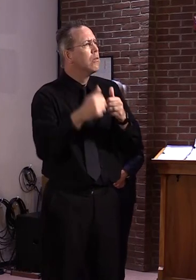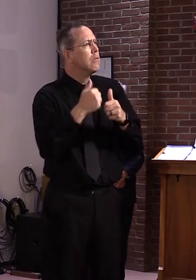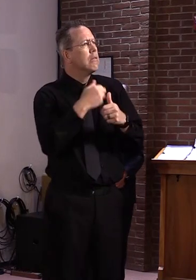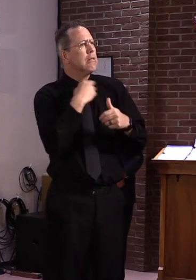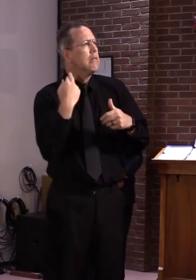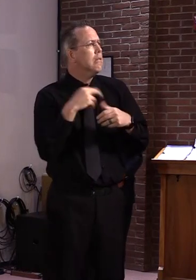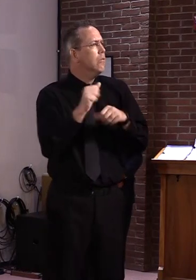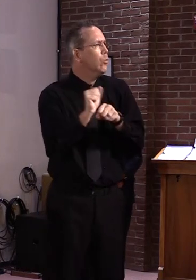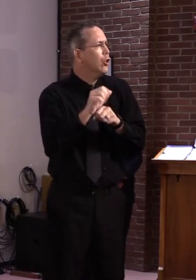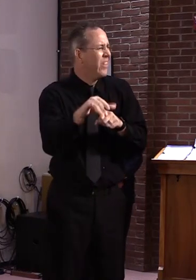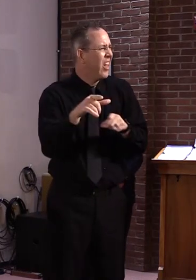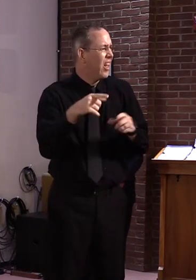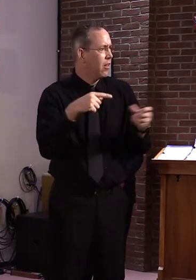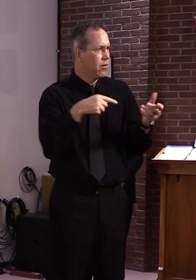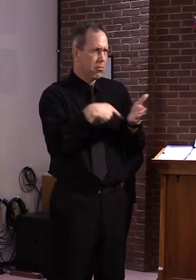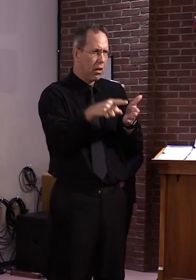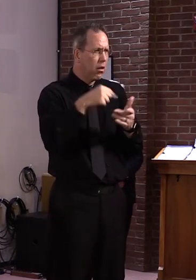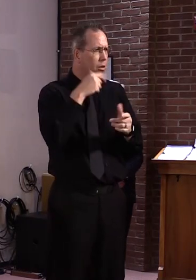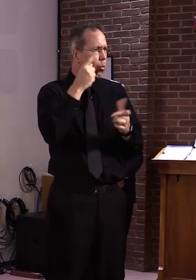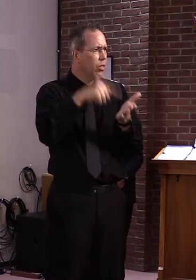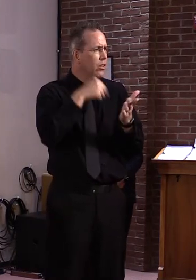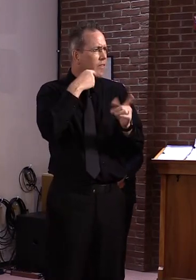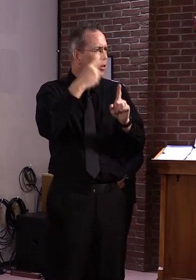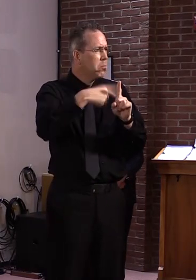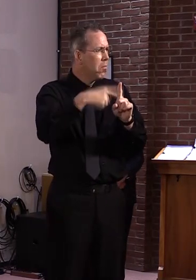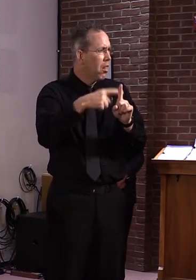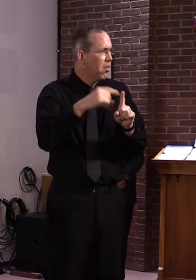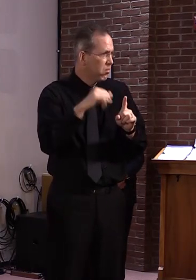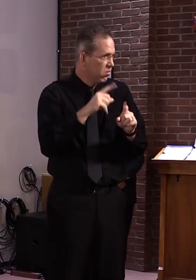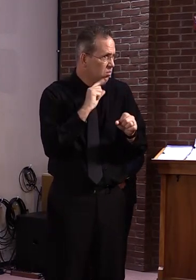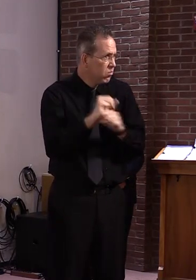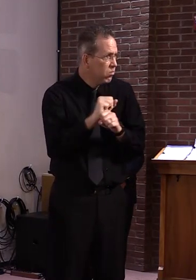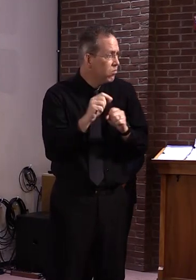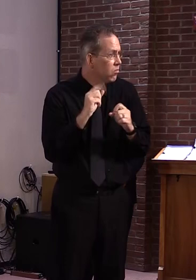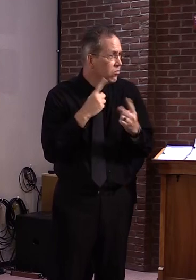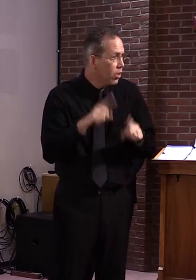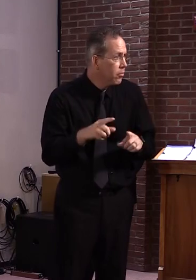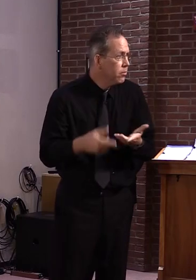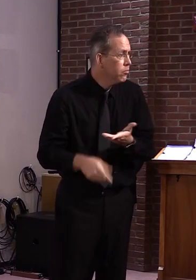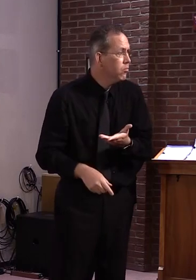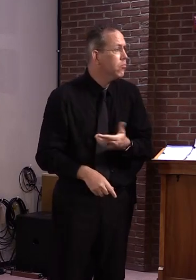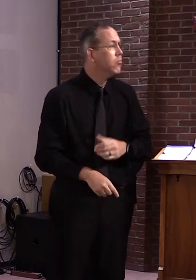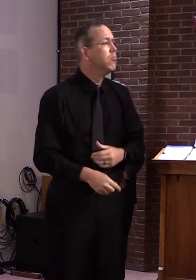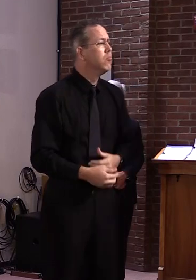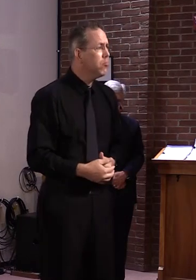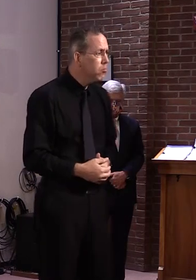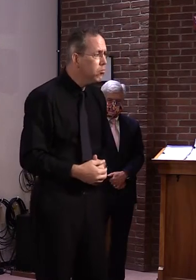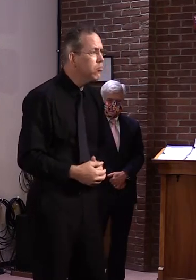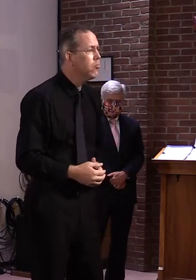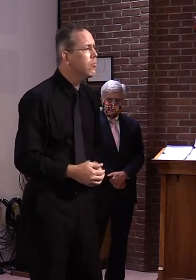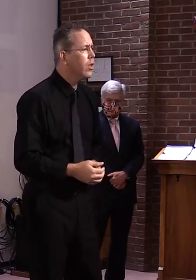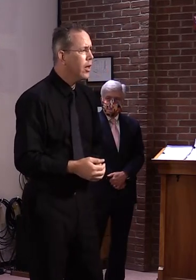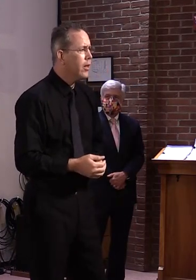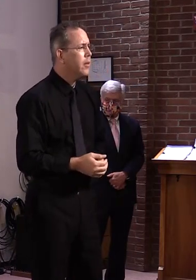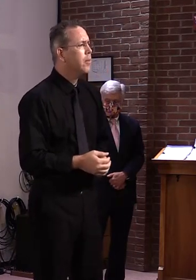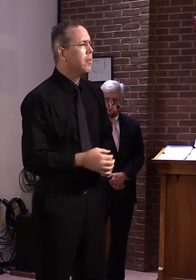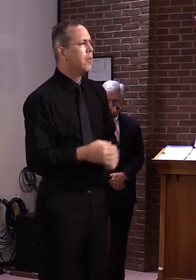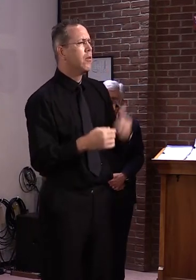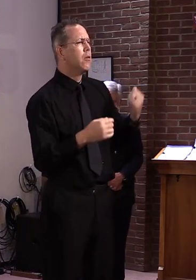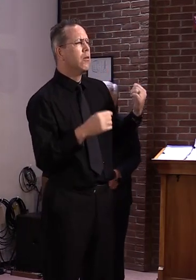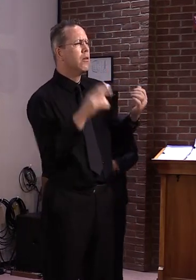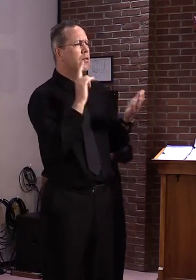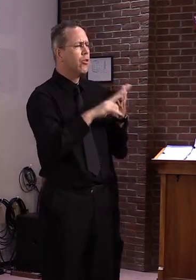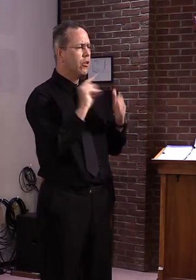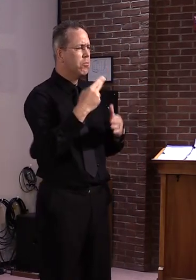how it works. I don't believe I've received that one yet. But we'll take a